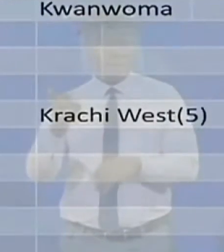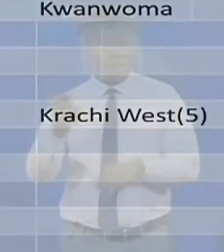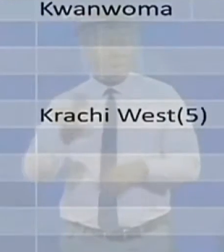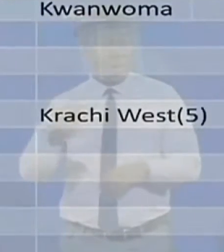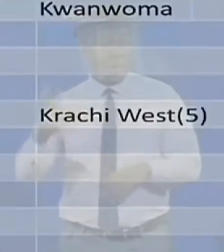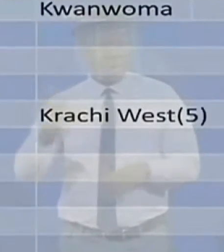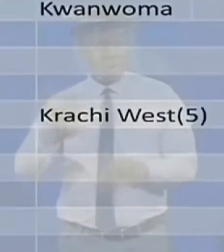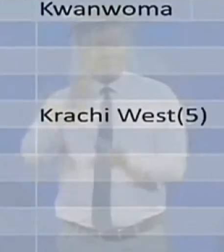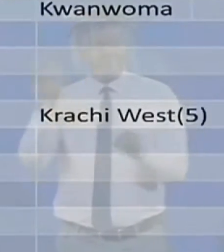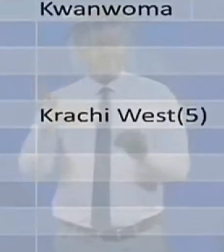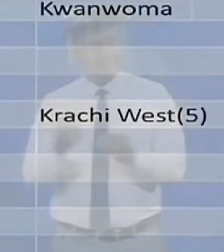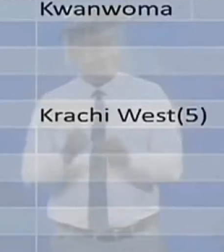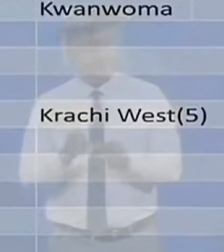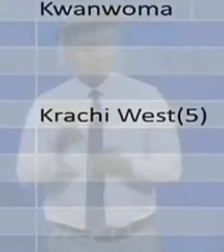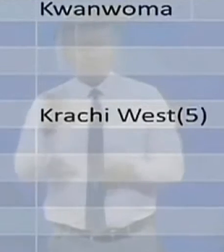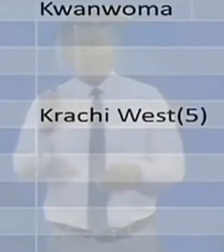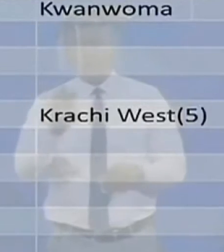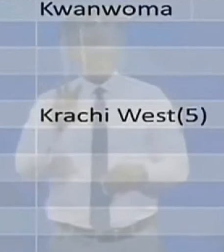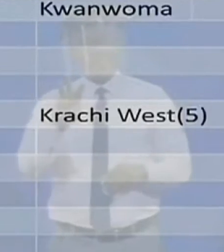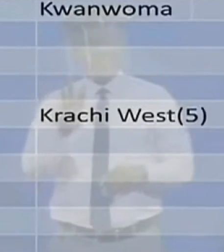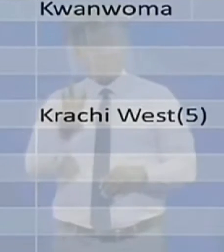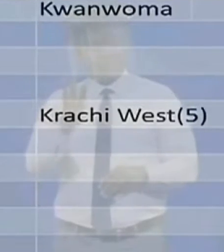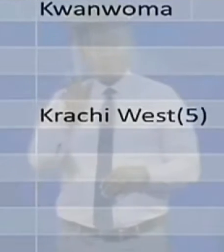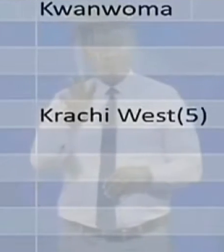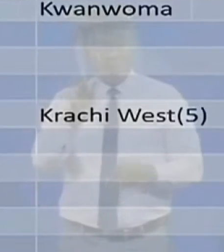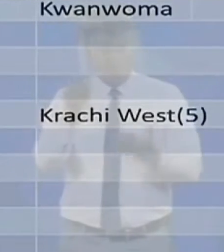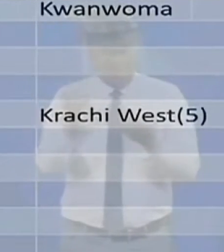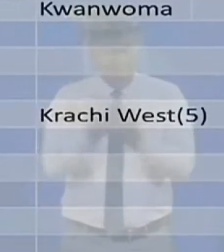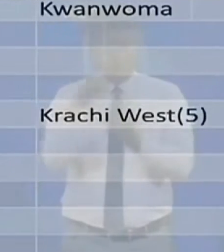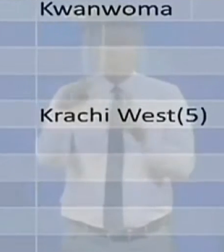reported 264 new